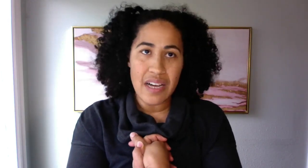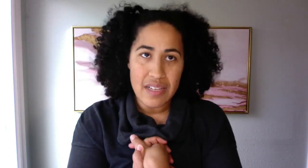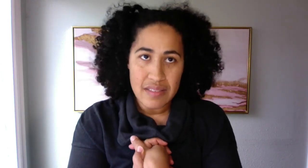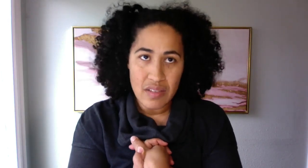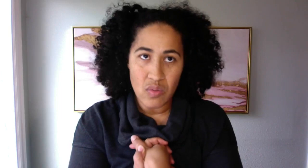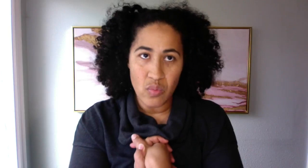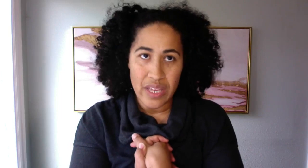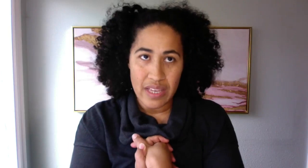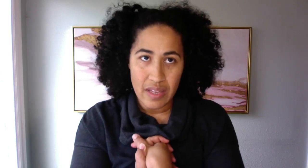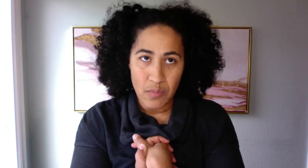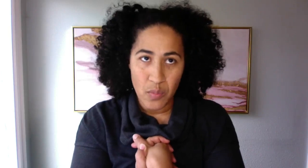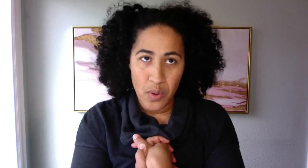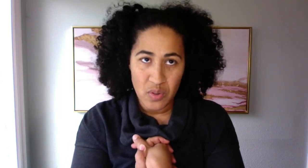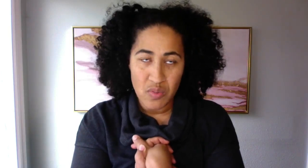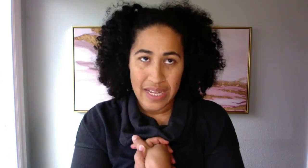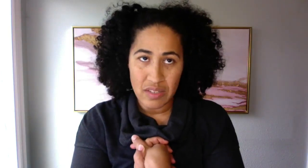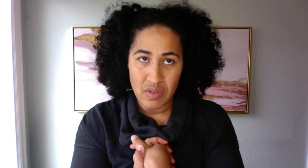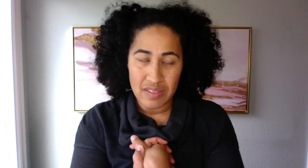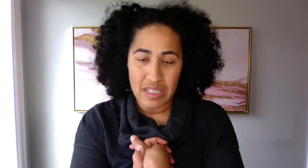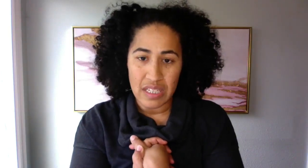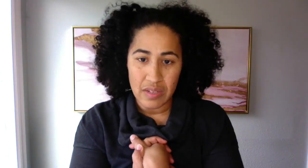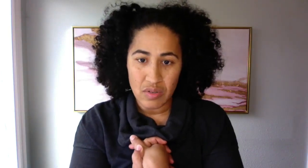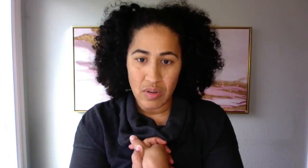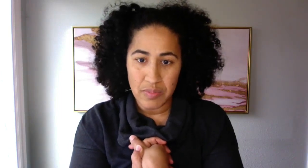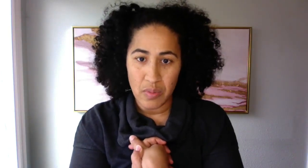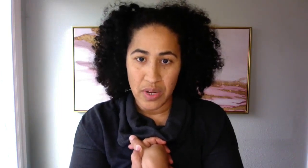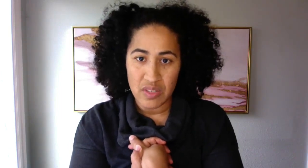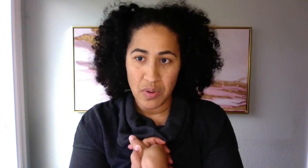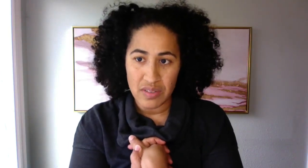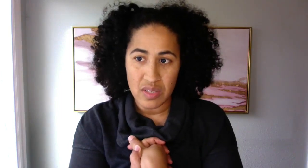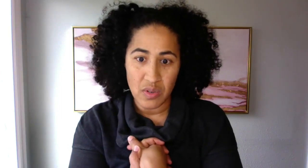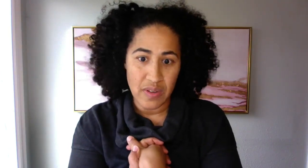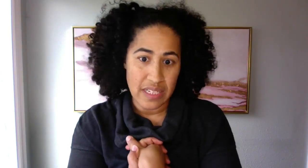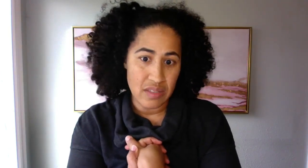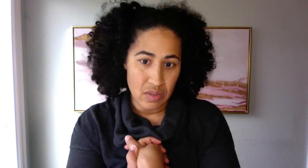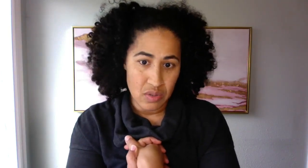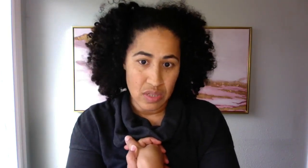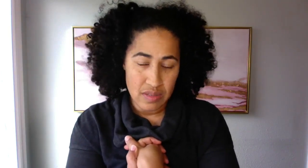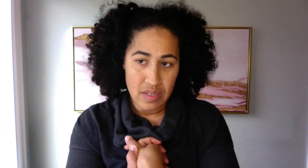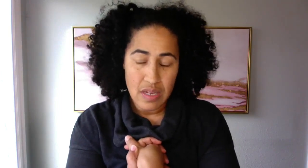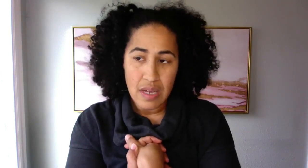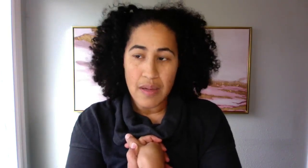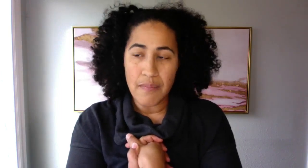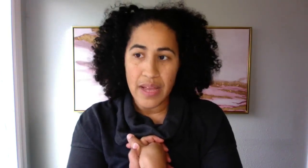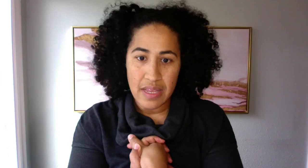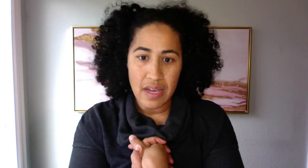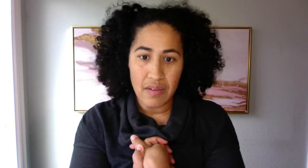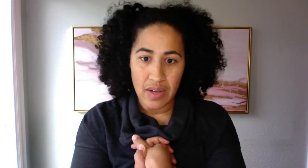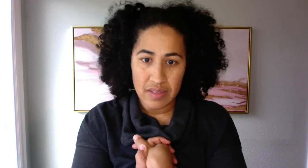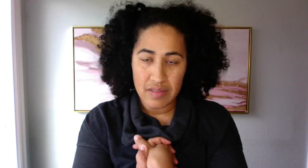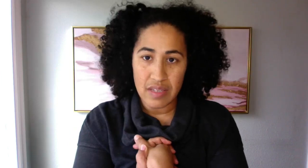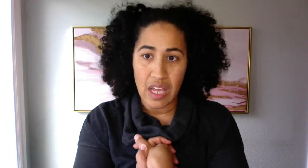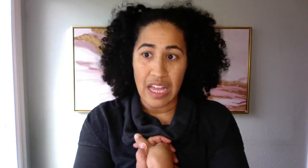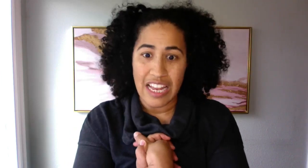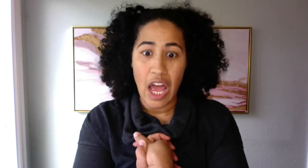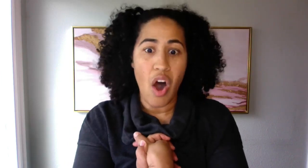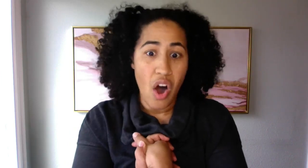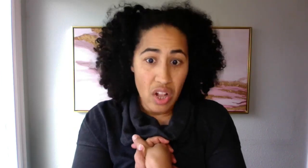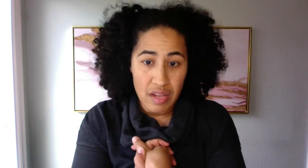post-traumatic stress can interrupt our brain's process for finding solutions, many of us, and all of